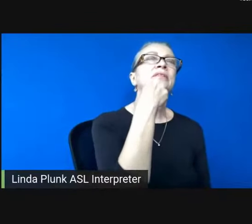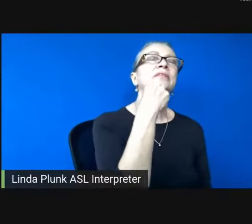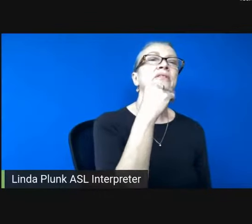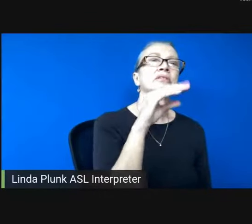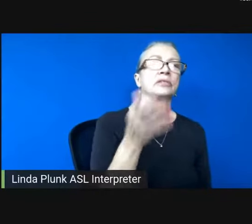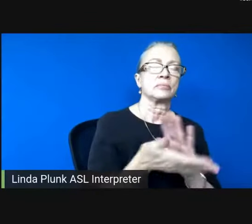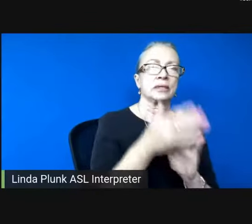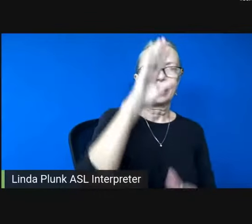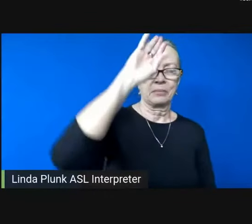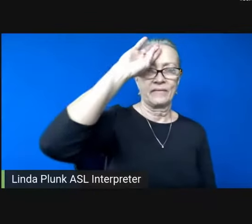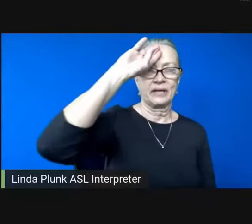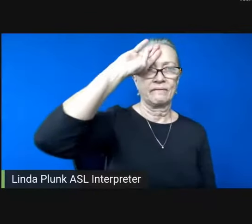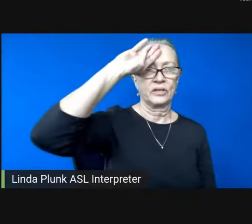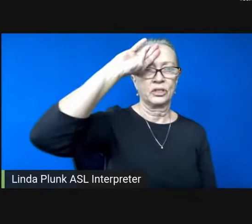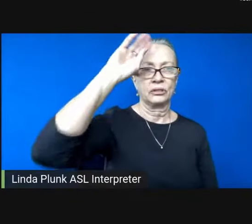became essential.